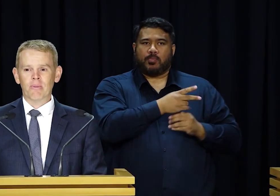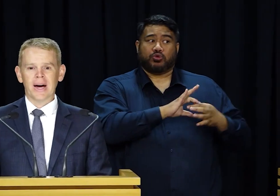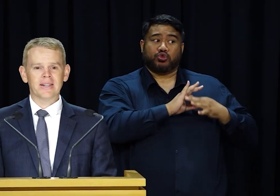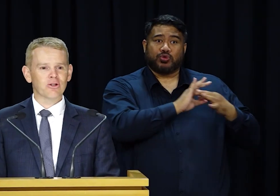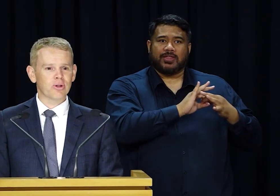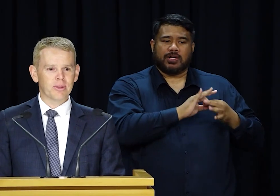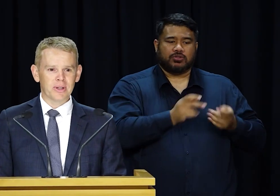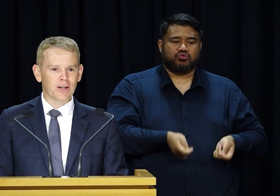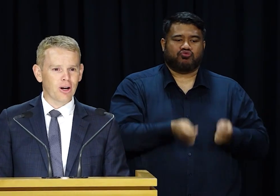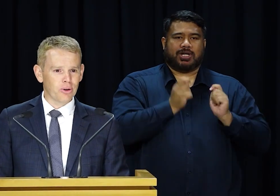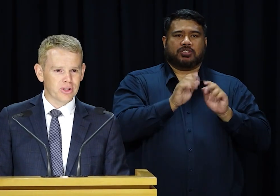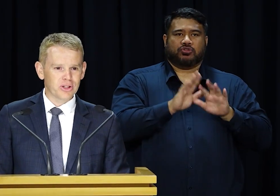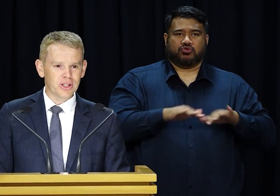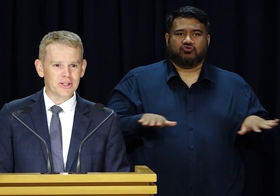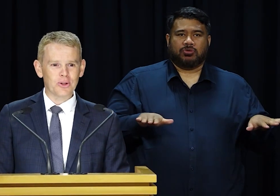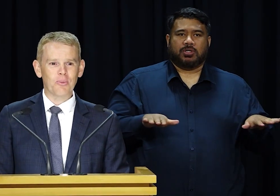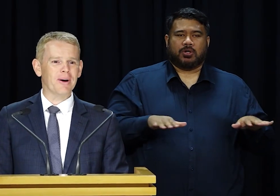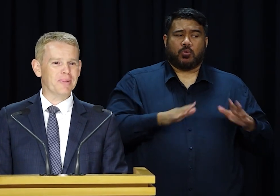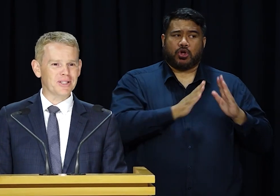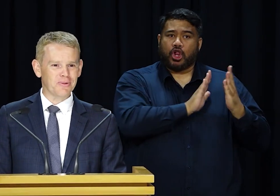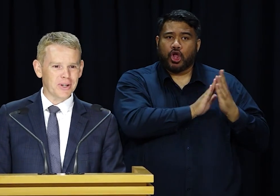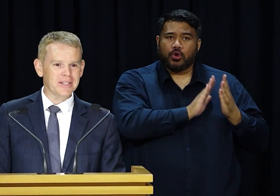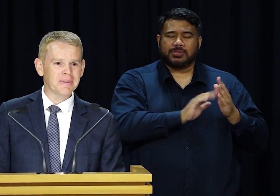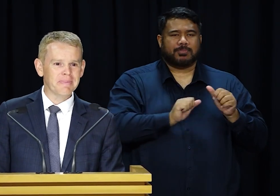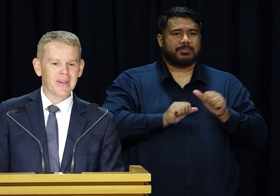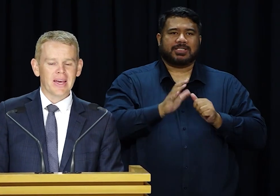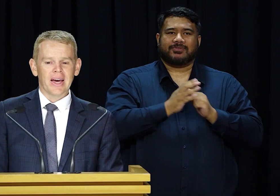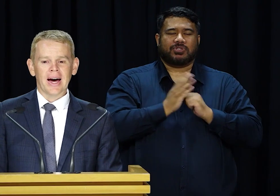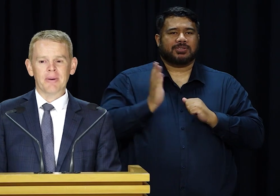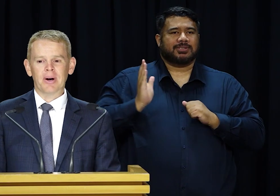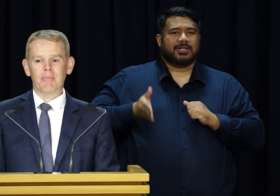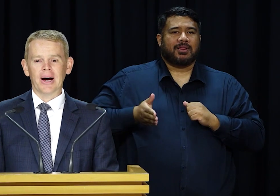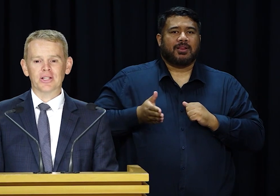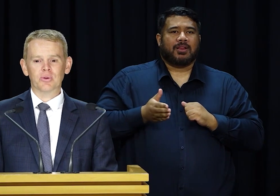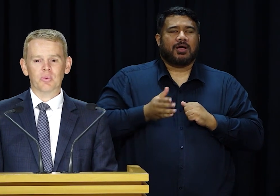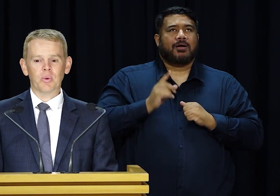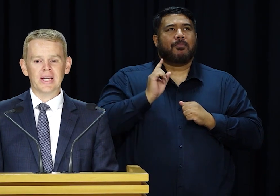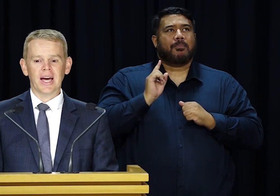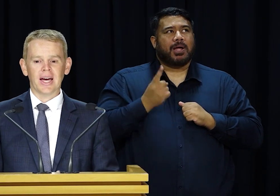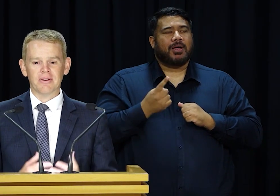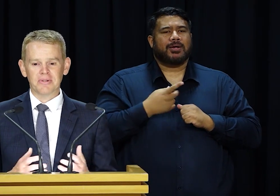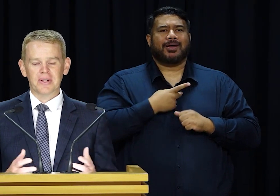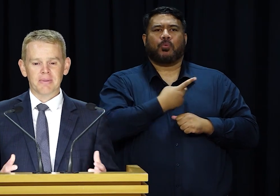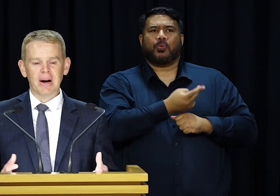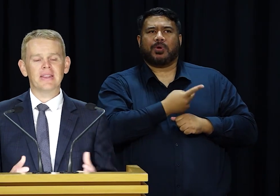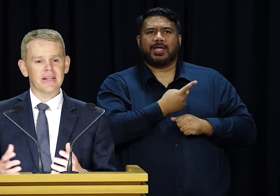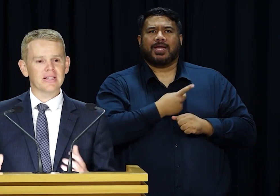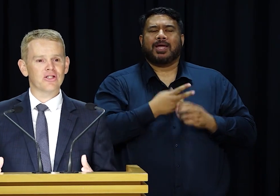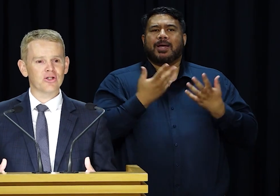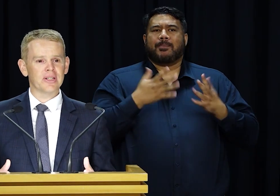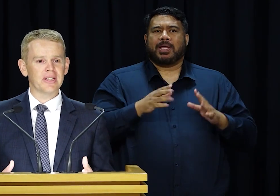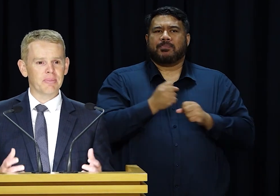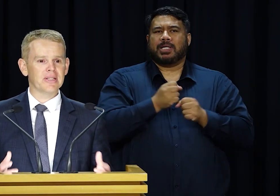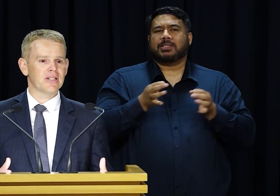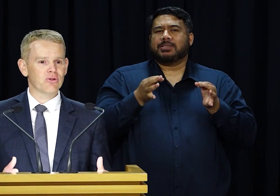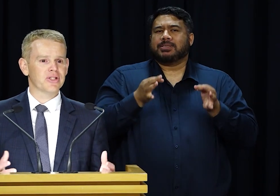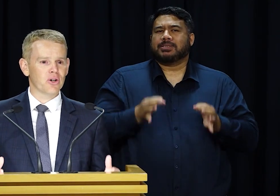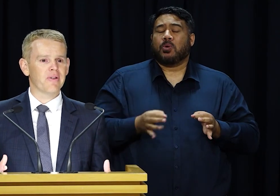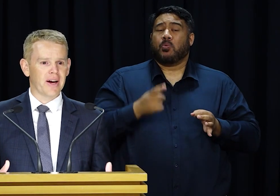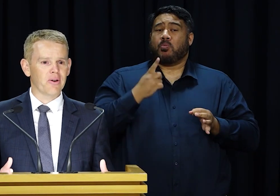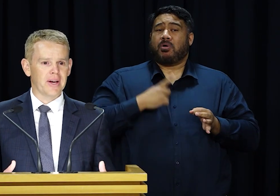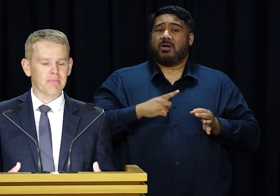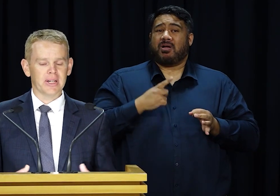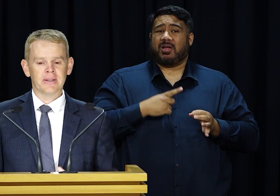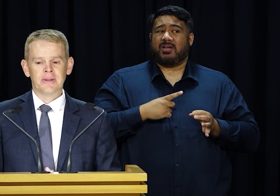We remain incredibly close. She's still my best friend. But we have made that decision in the best